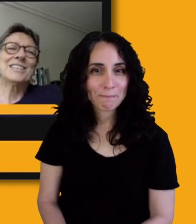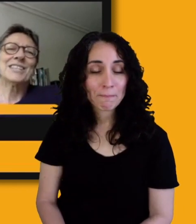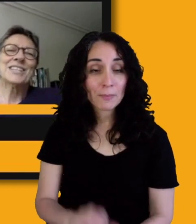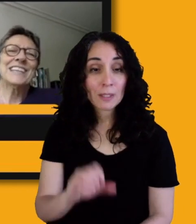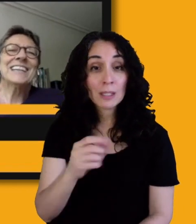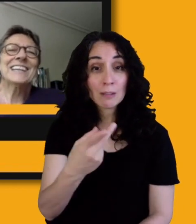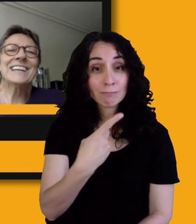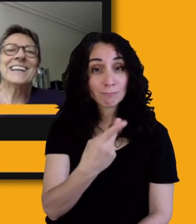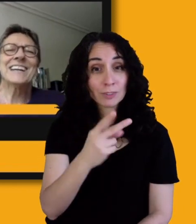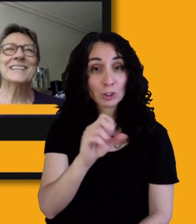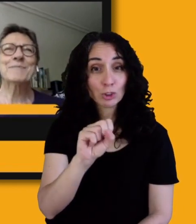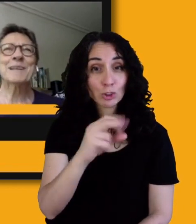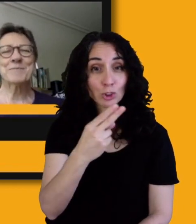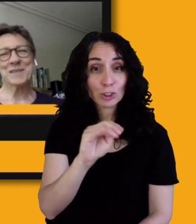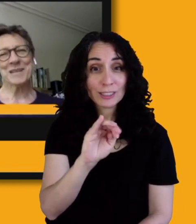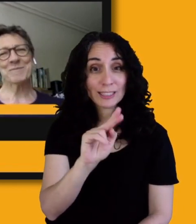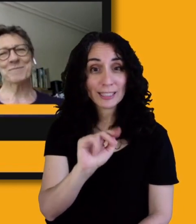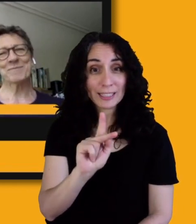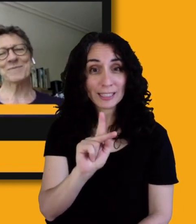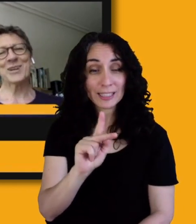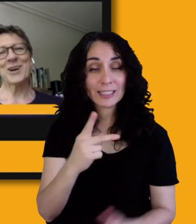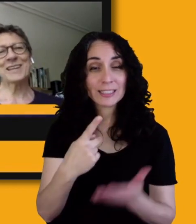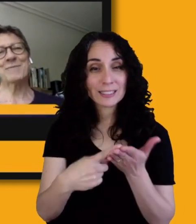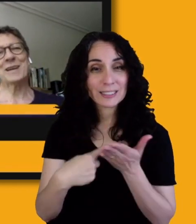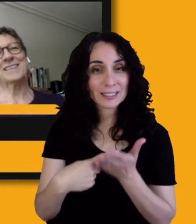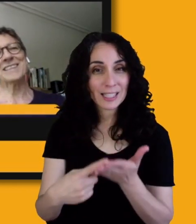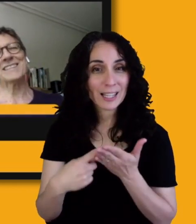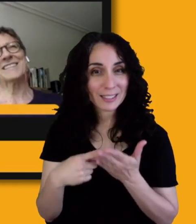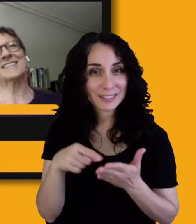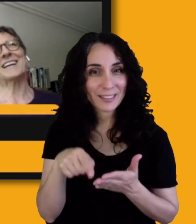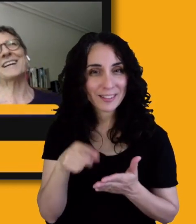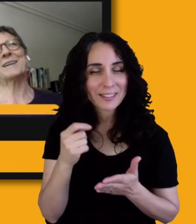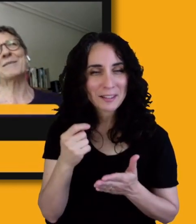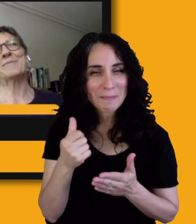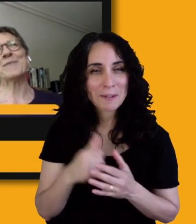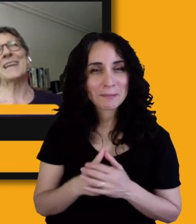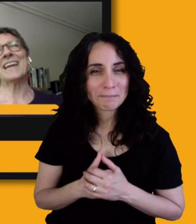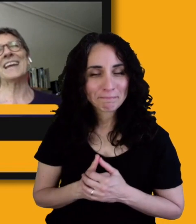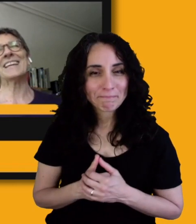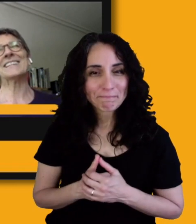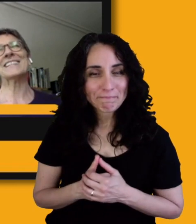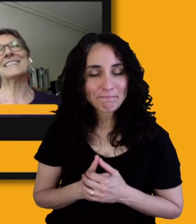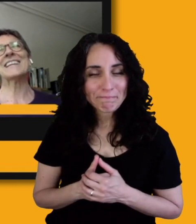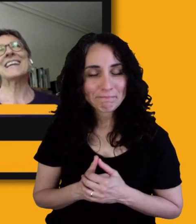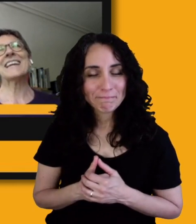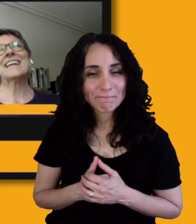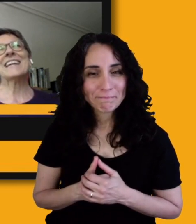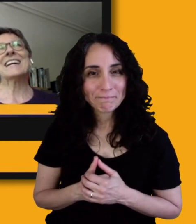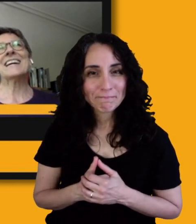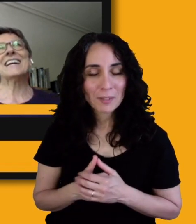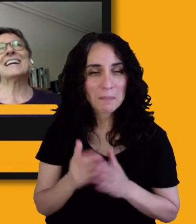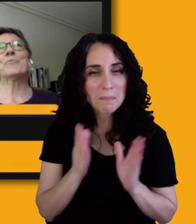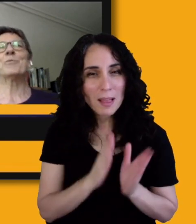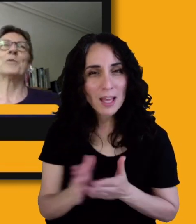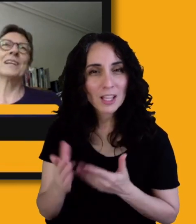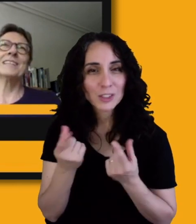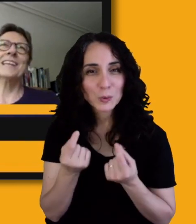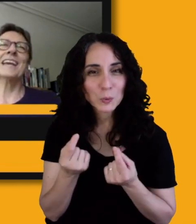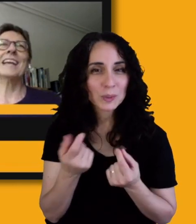Shanique and I spent some time talking about this and what we were going to say and how